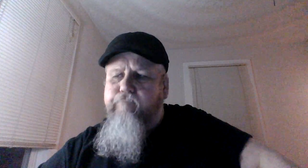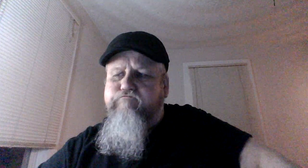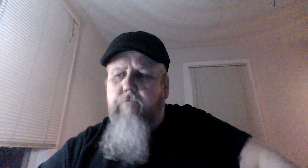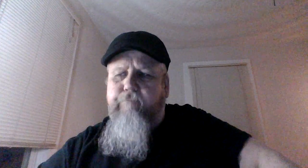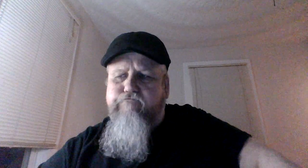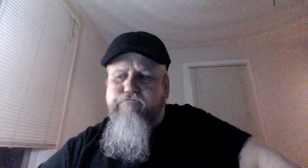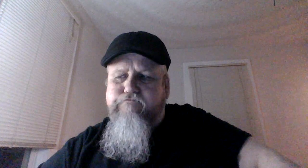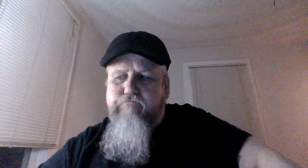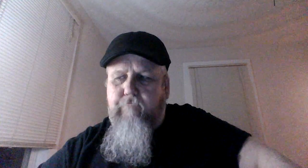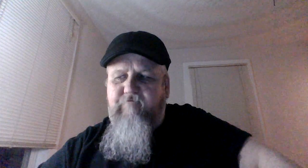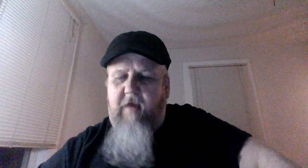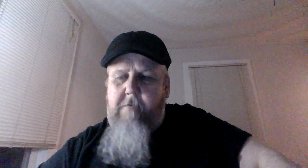hmm